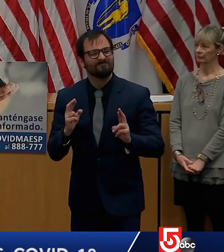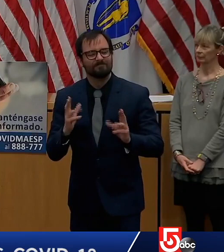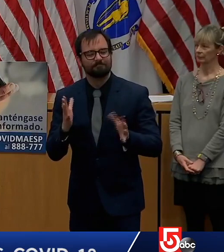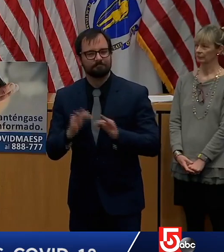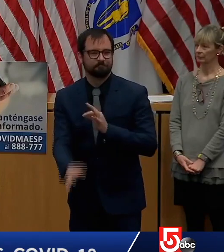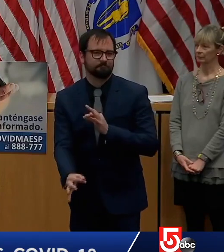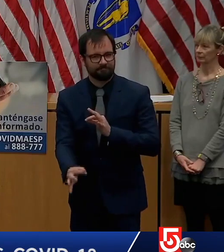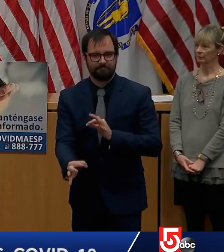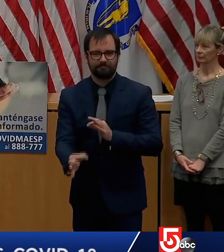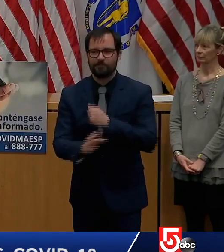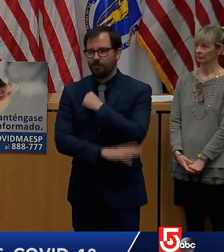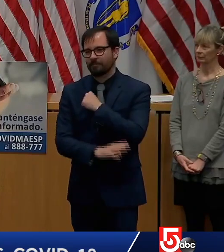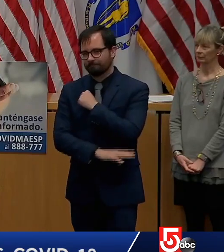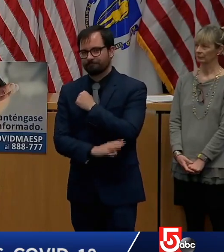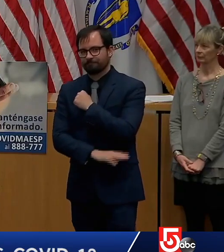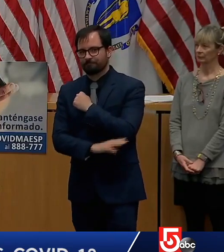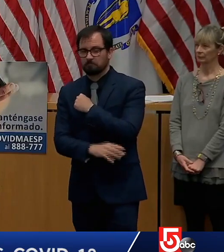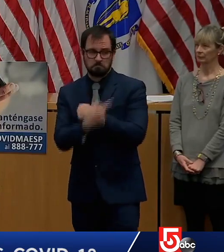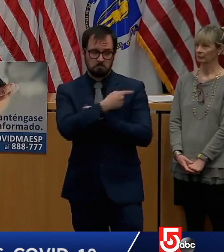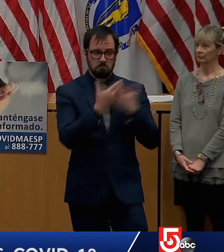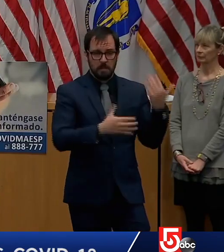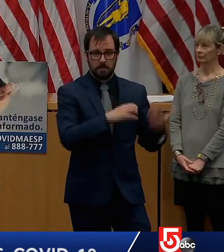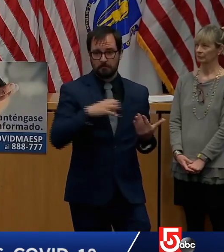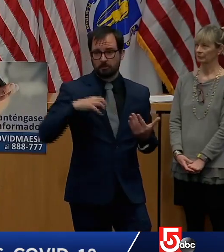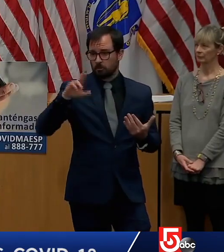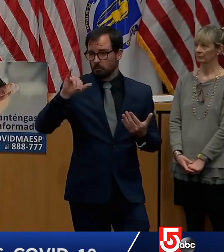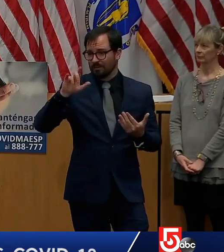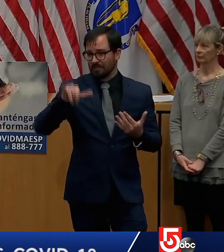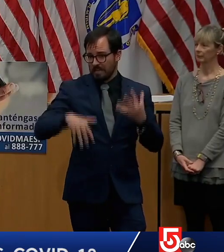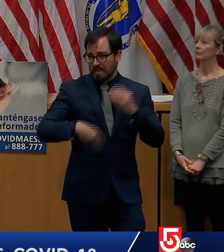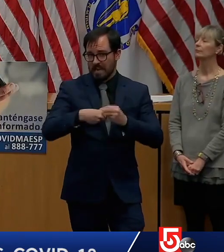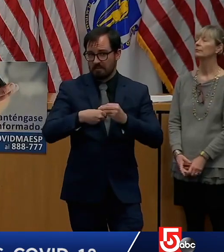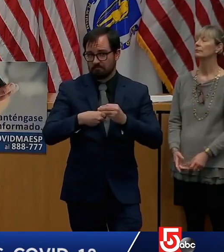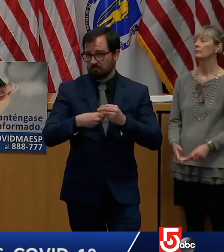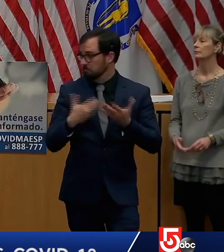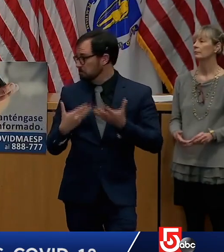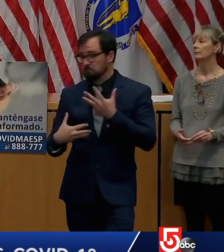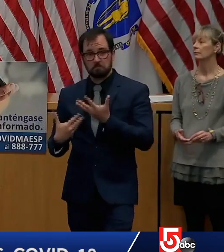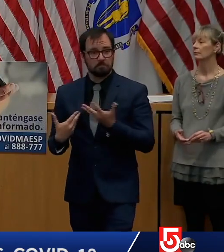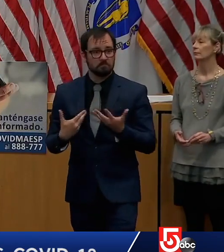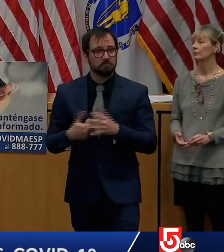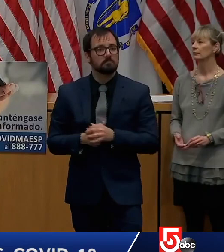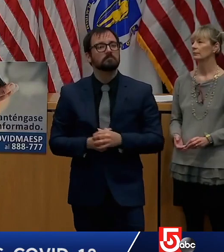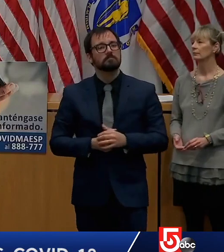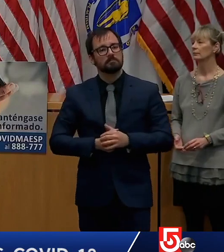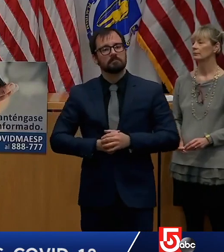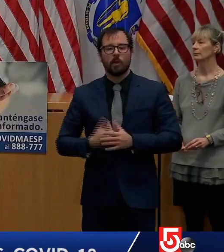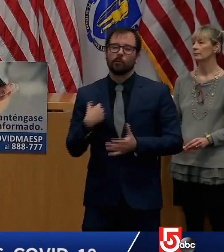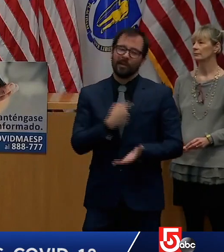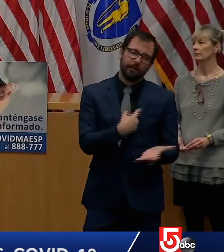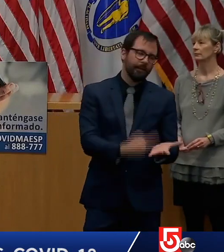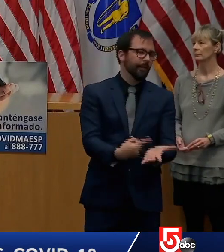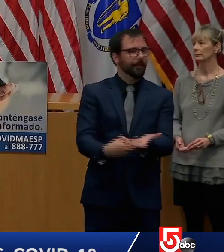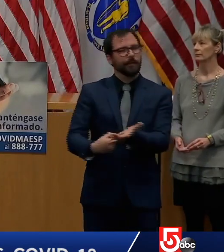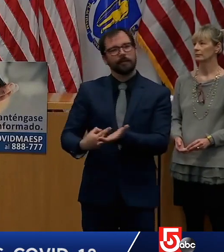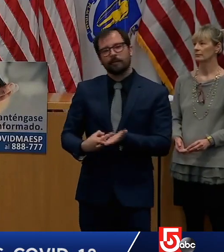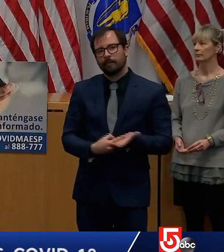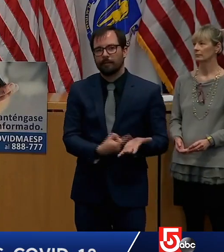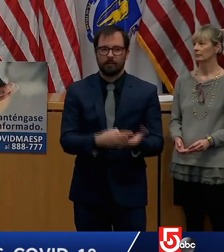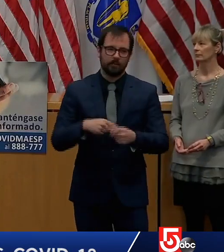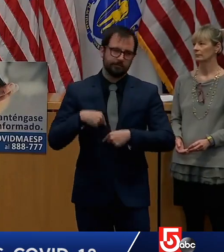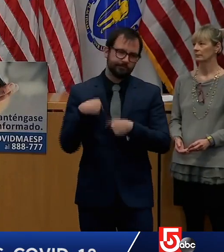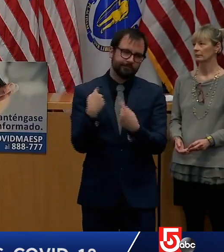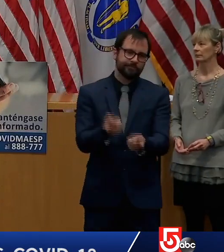But I think at the end of the day, the conclusion that we all came to was while that might be what people would like to do, there just isn't